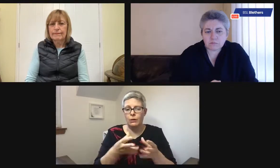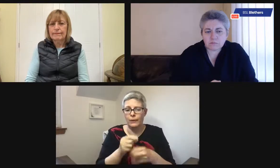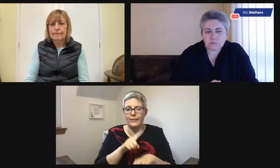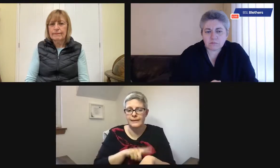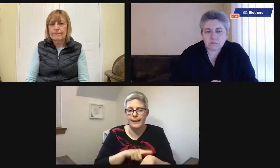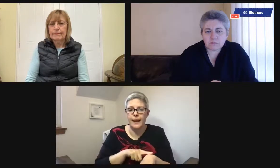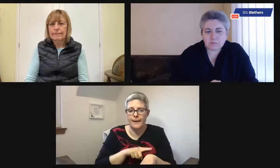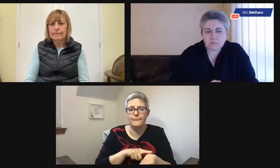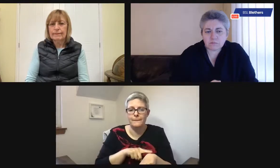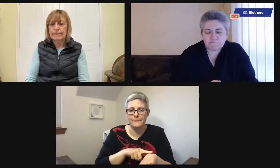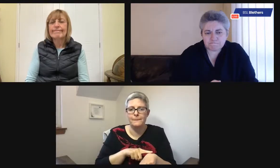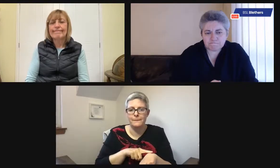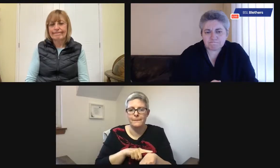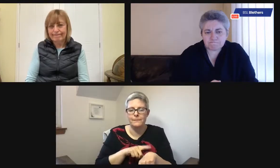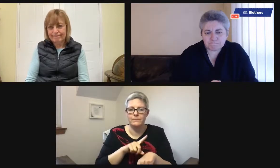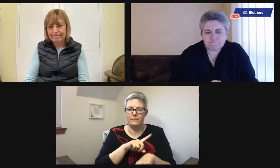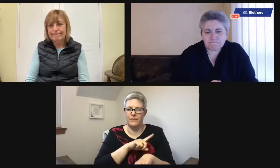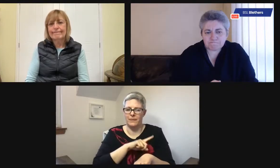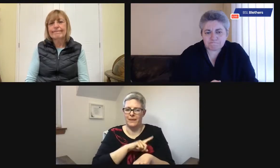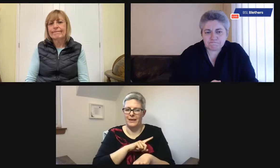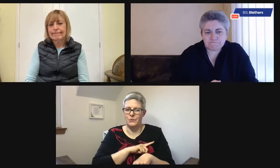sometimes a person with dementia can struggle with time.